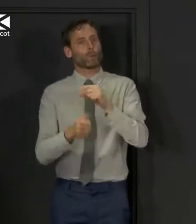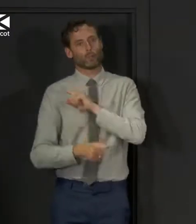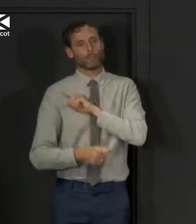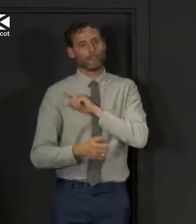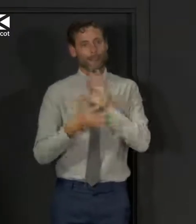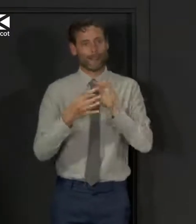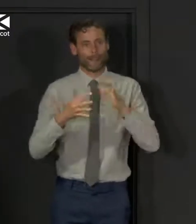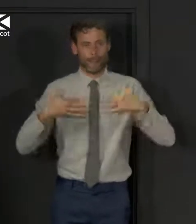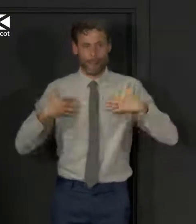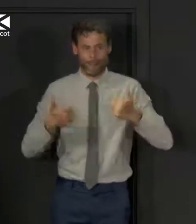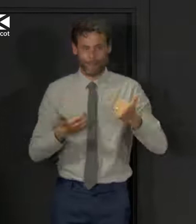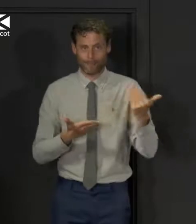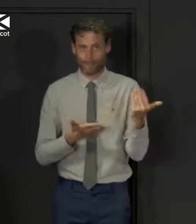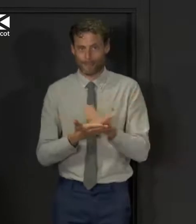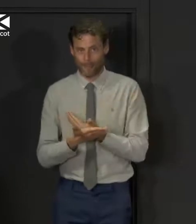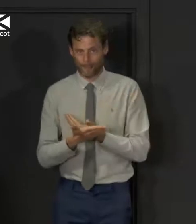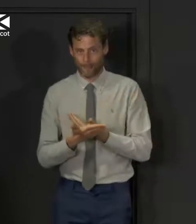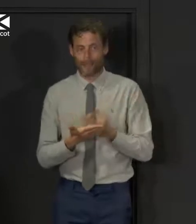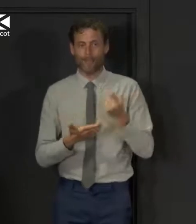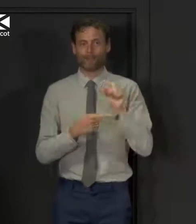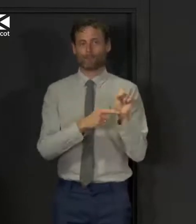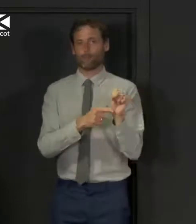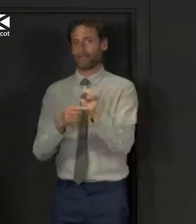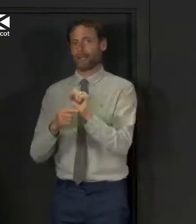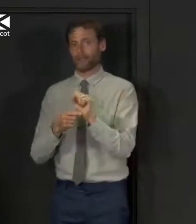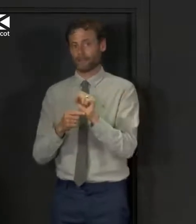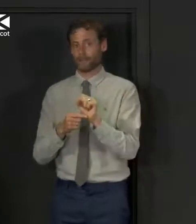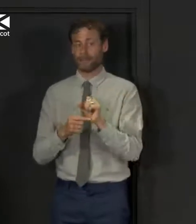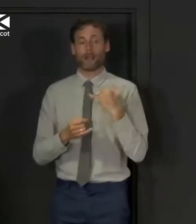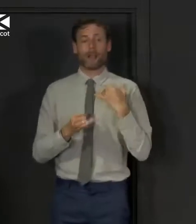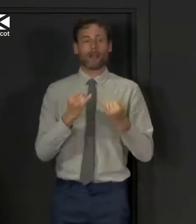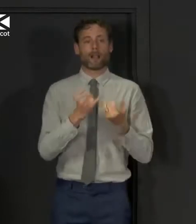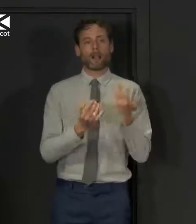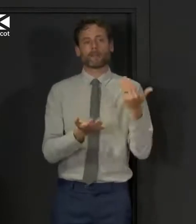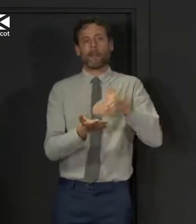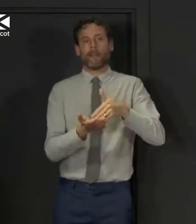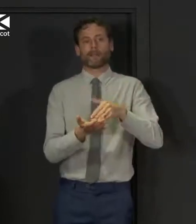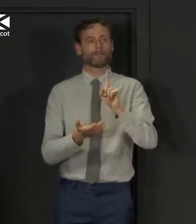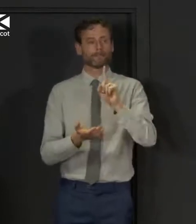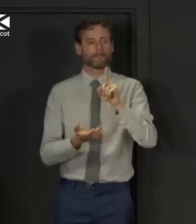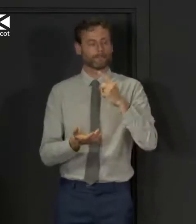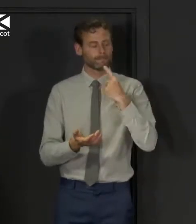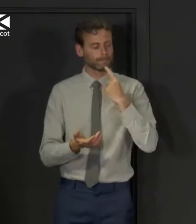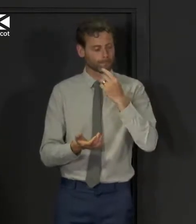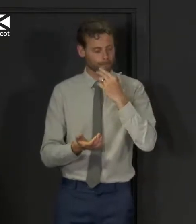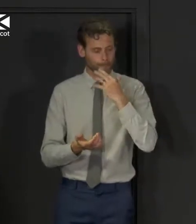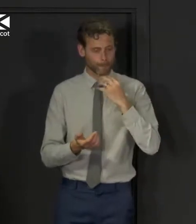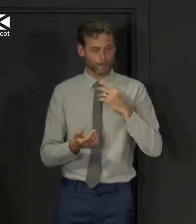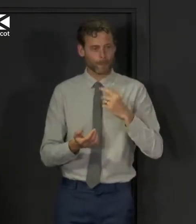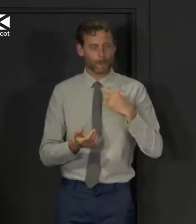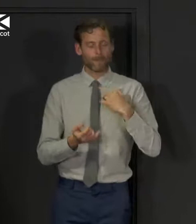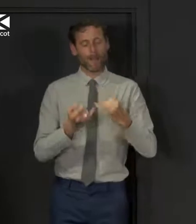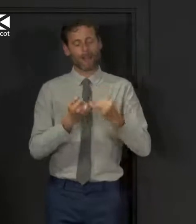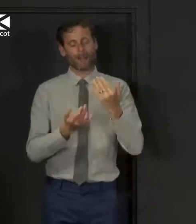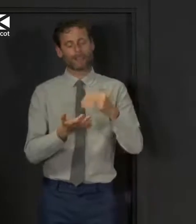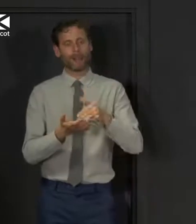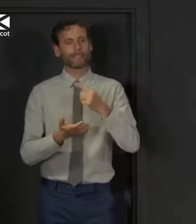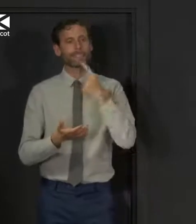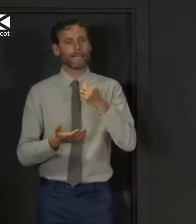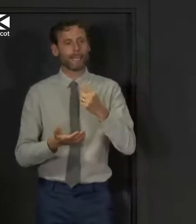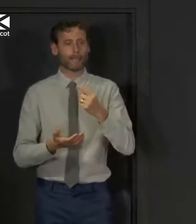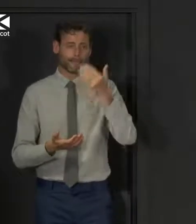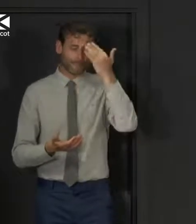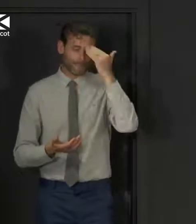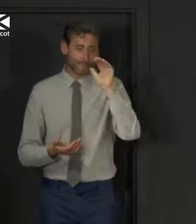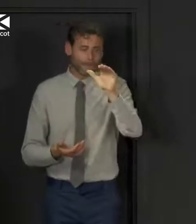health safety and protection and my last point really well yeah my last point is remember